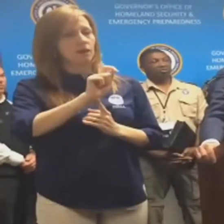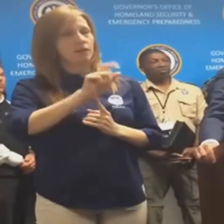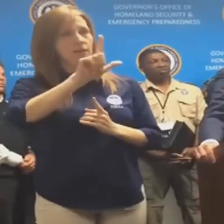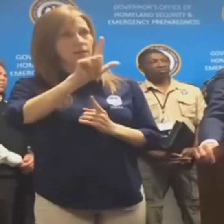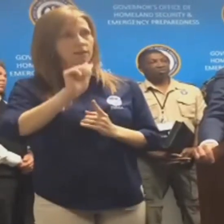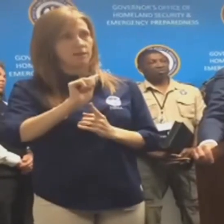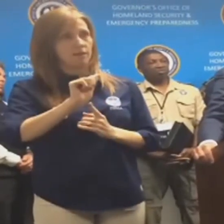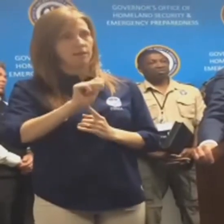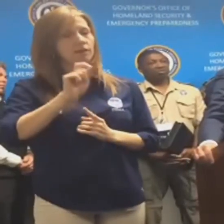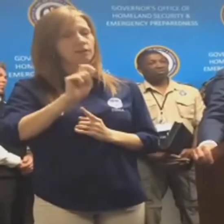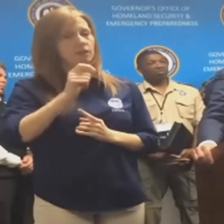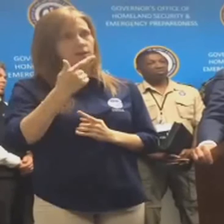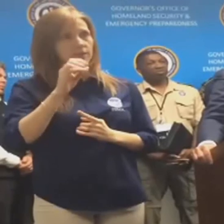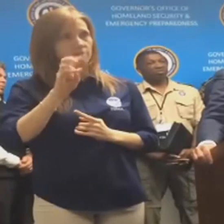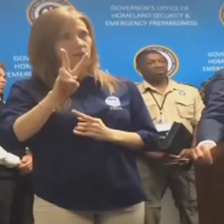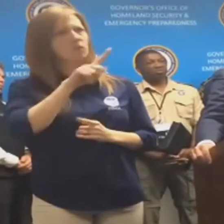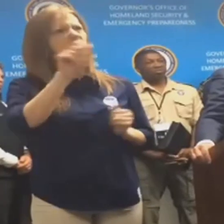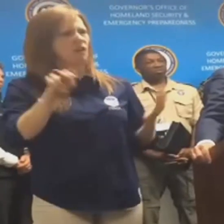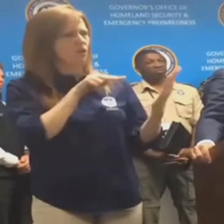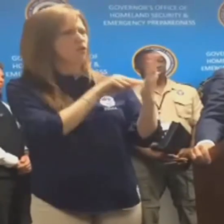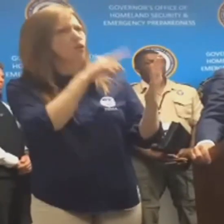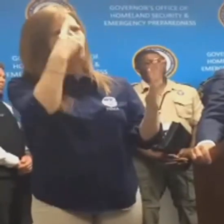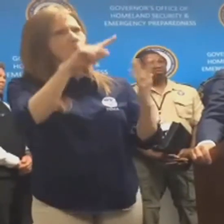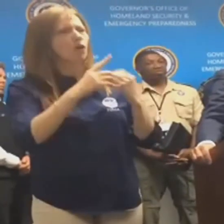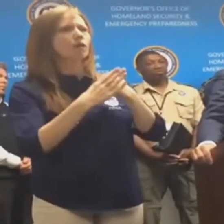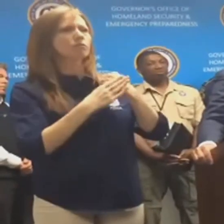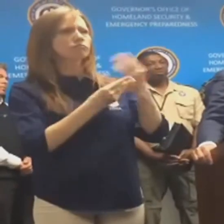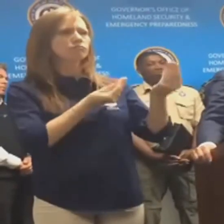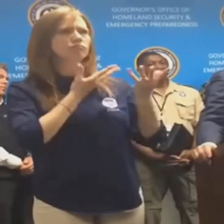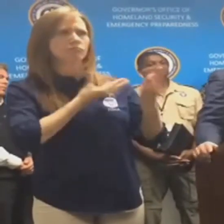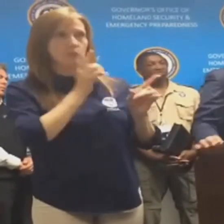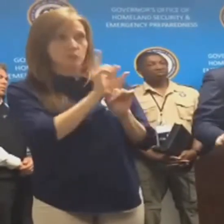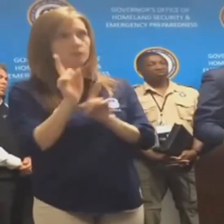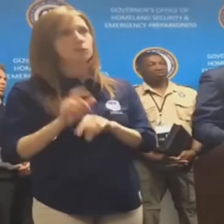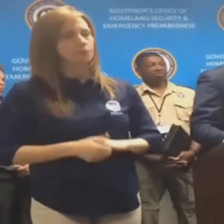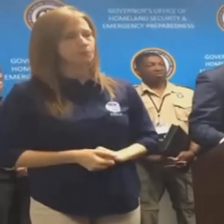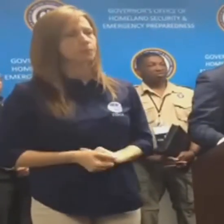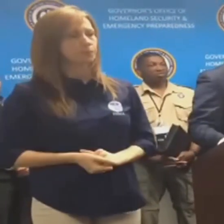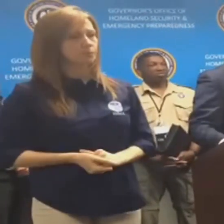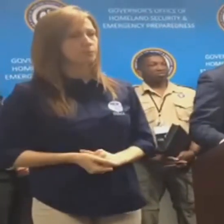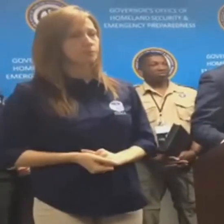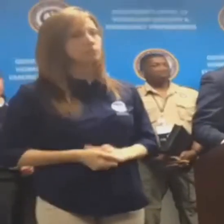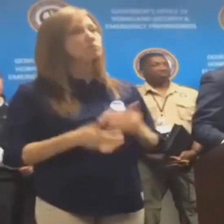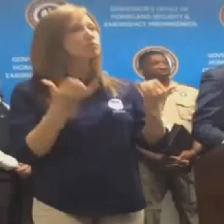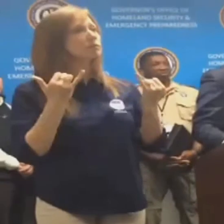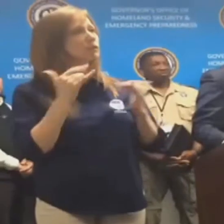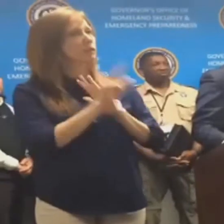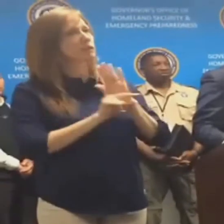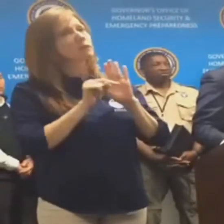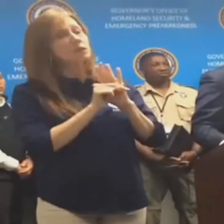.la.gov, that's g-o-h-s-e-p dot l-a dot gov.